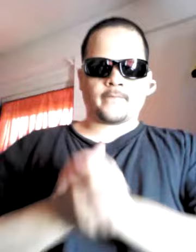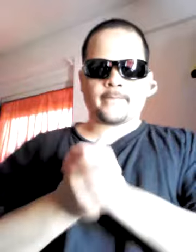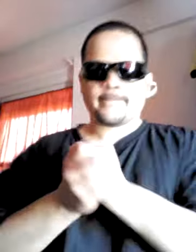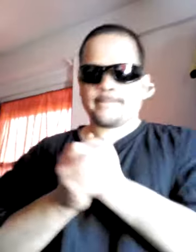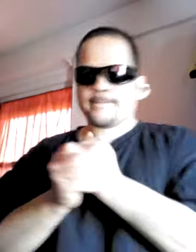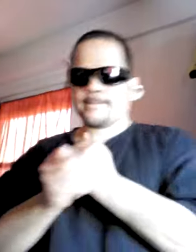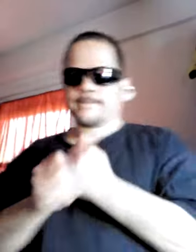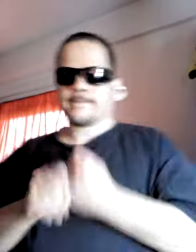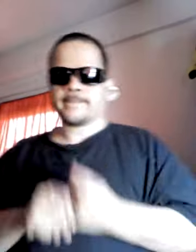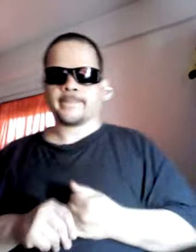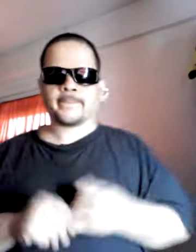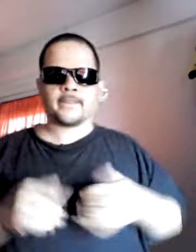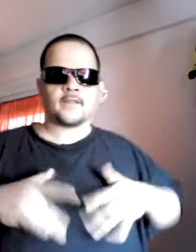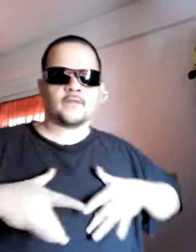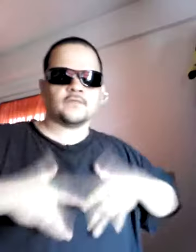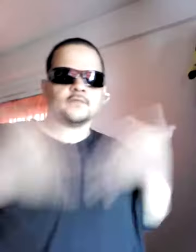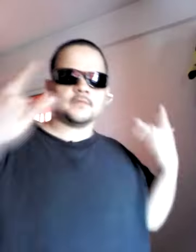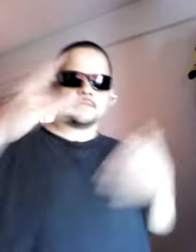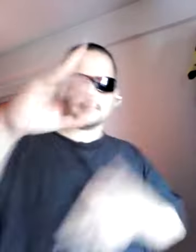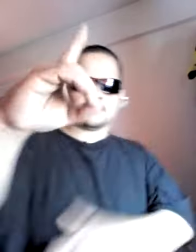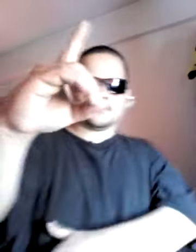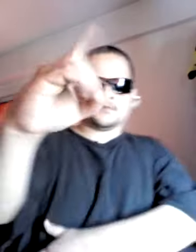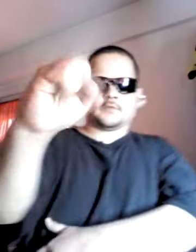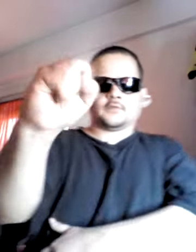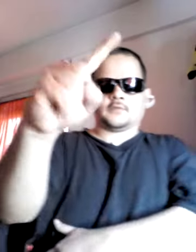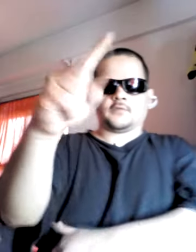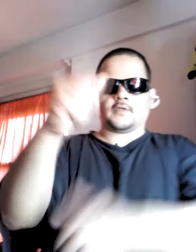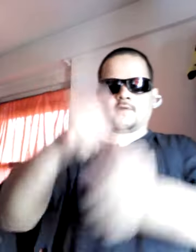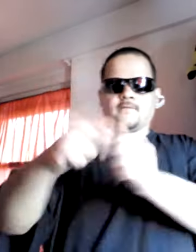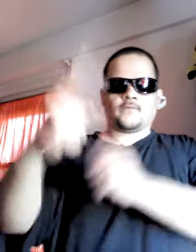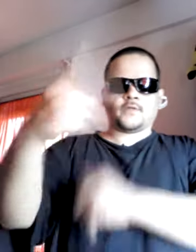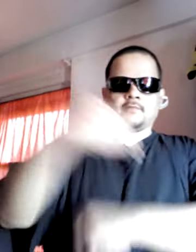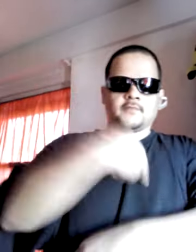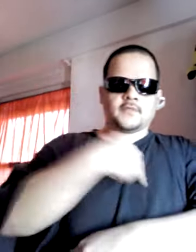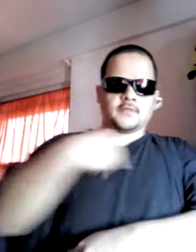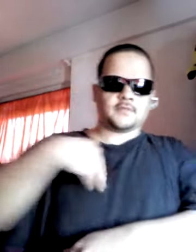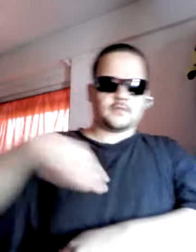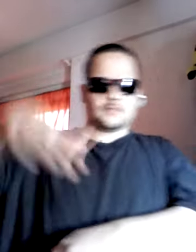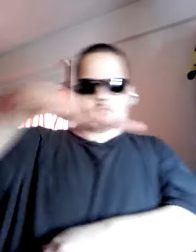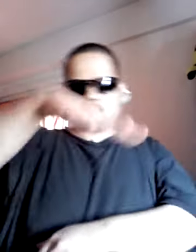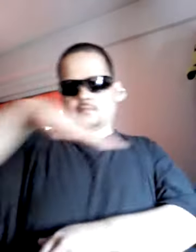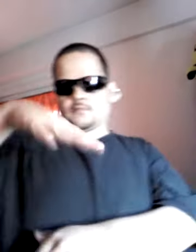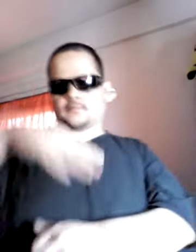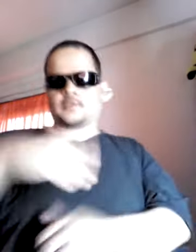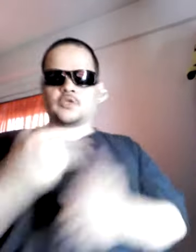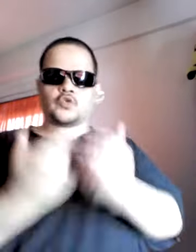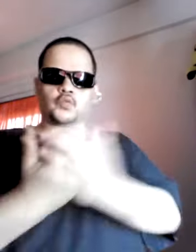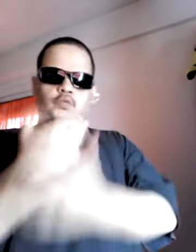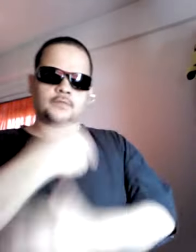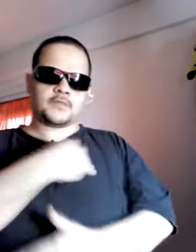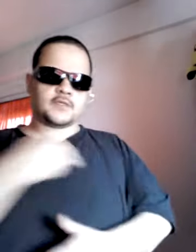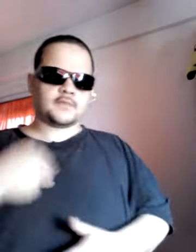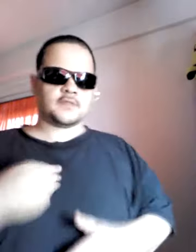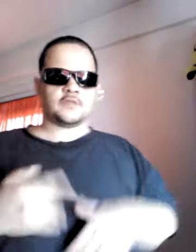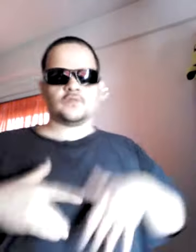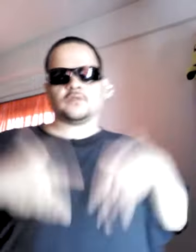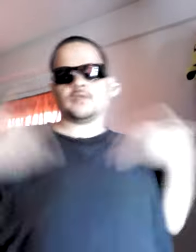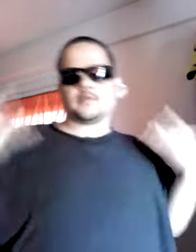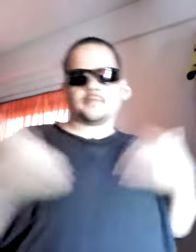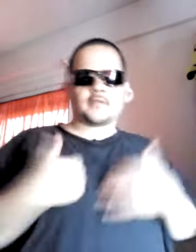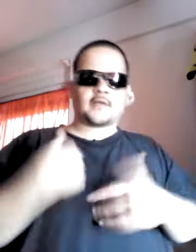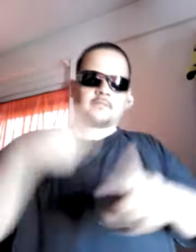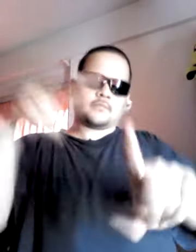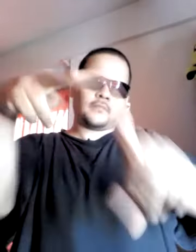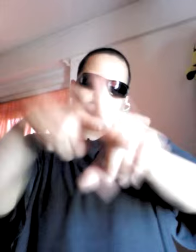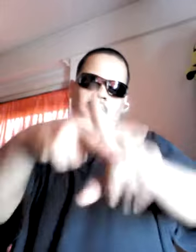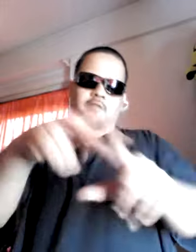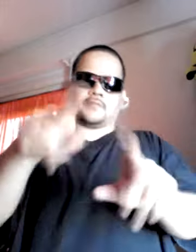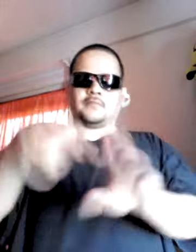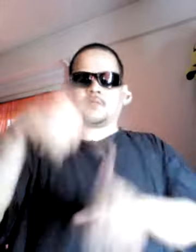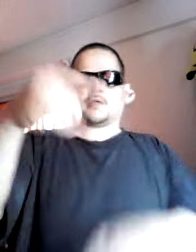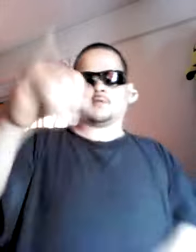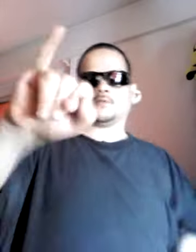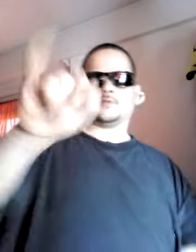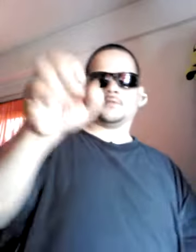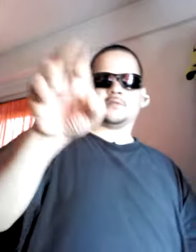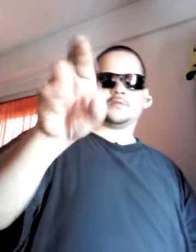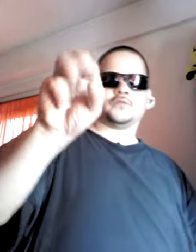For the 9th fella, ain't hype in the motherfuckin' house, yeah, MCA and DJ Slip in the motherfuckin'